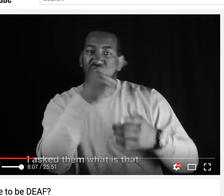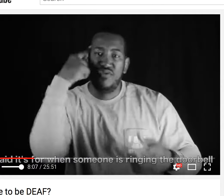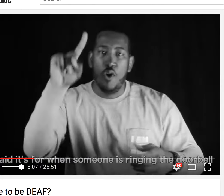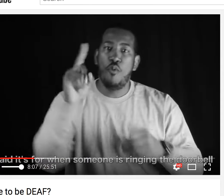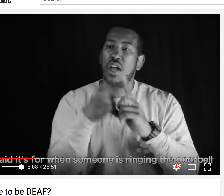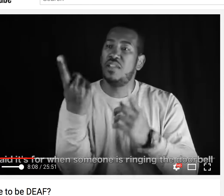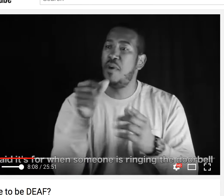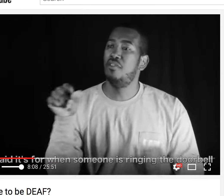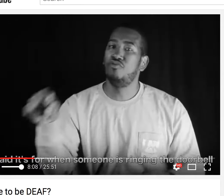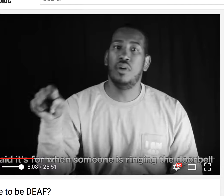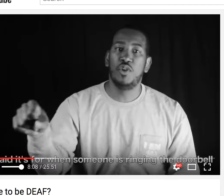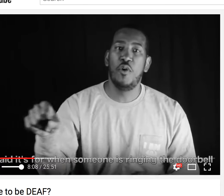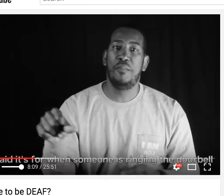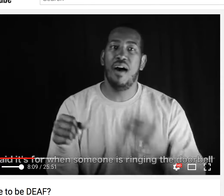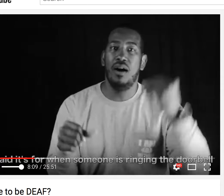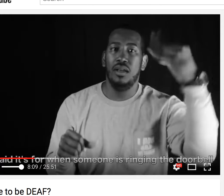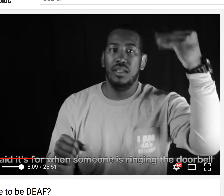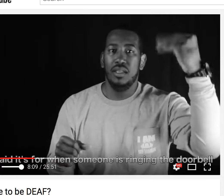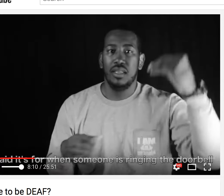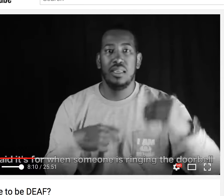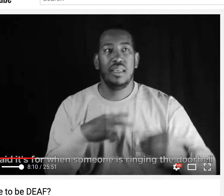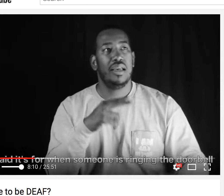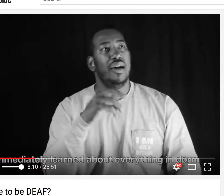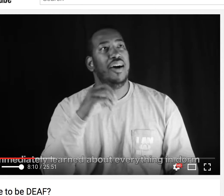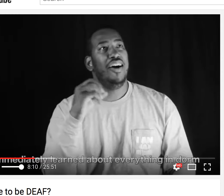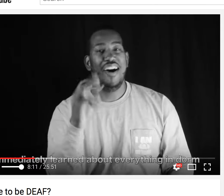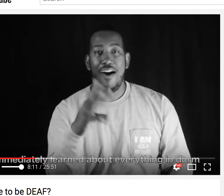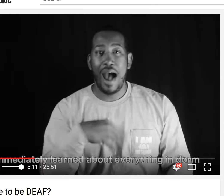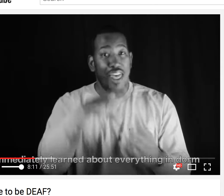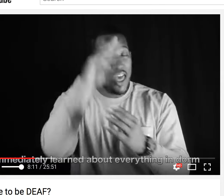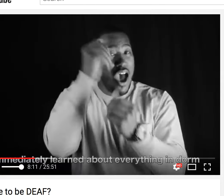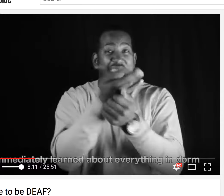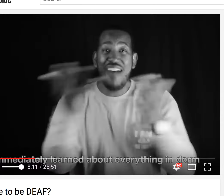So I asked, what is that? And there was something on the ceiling. It was a light.